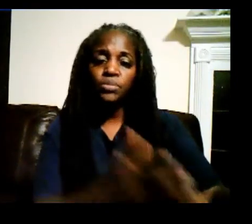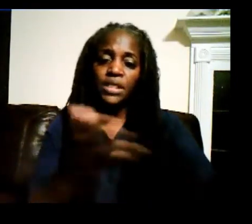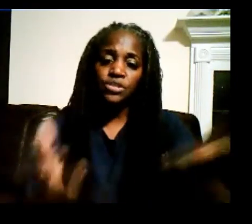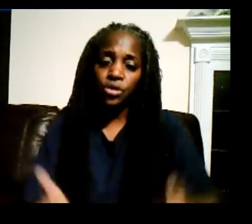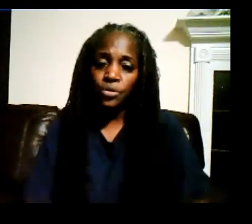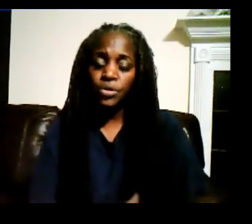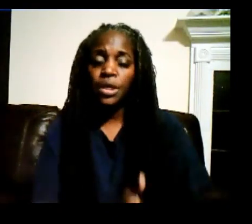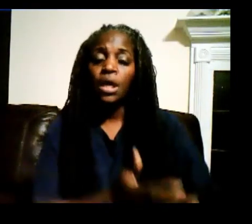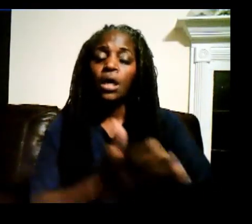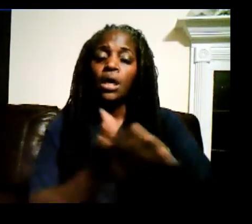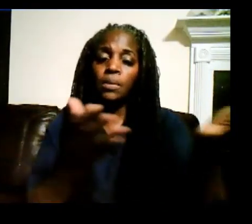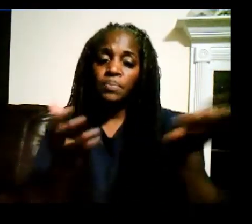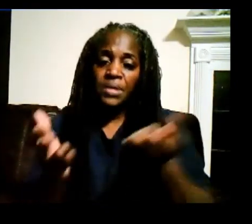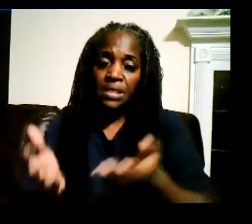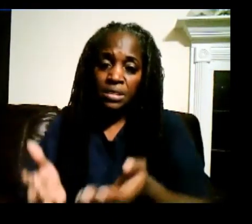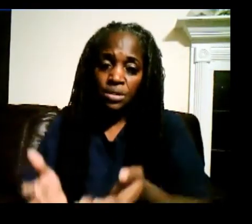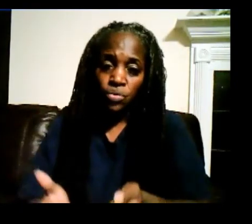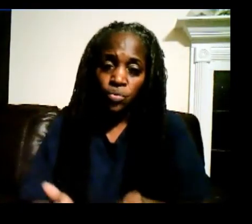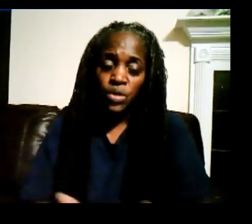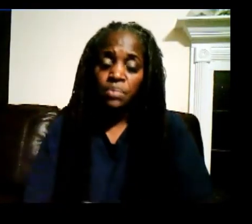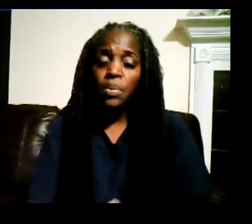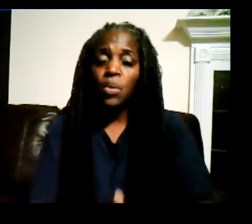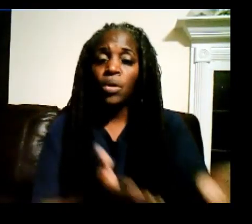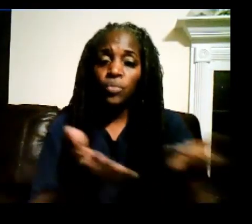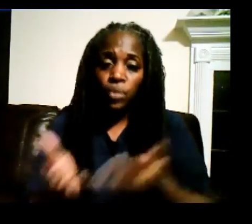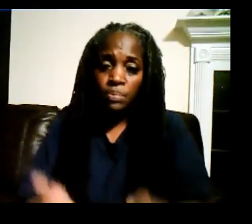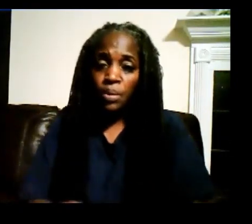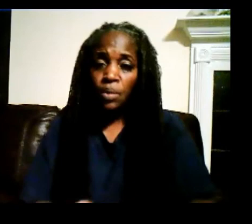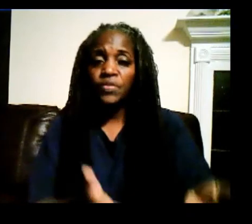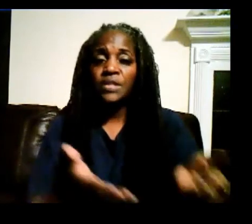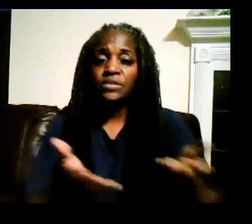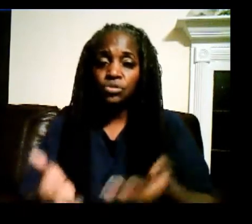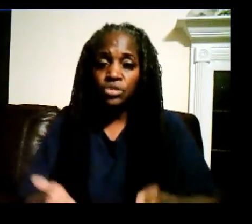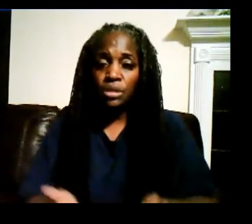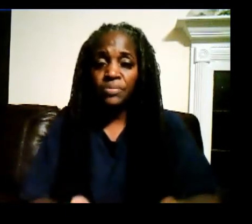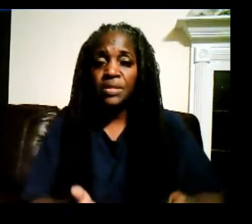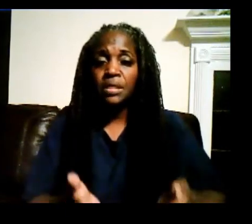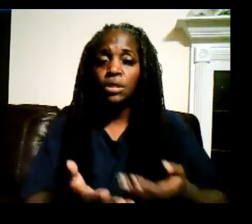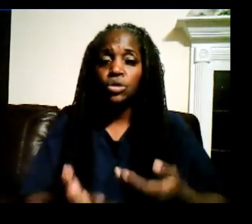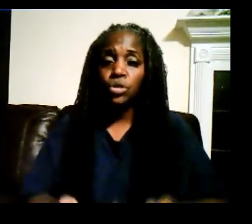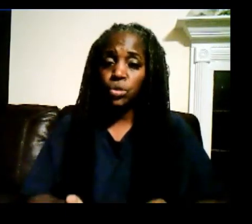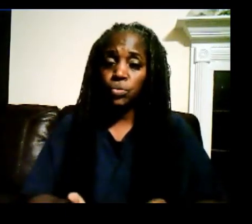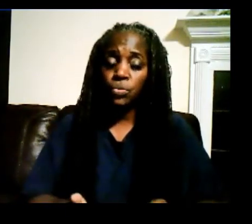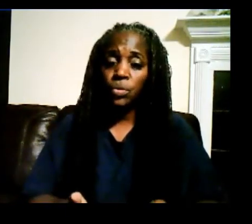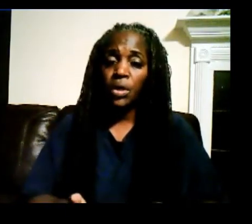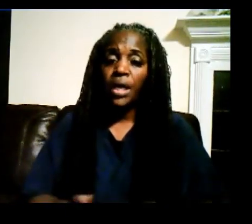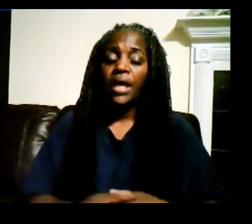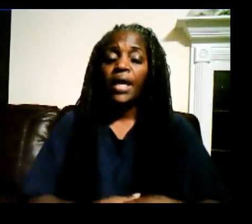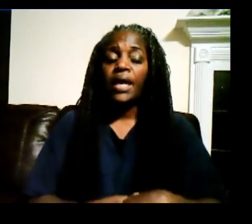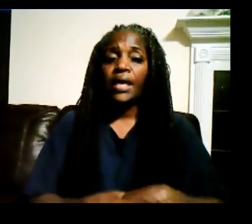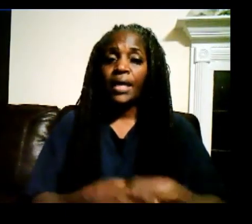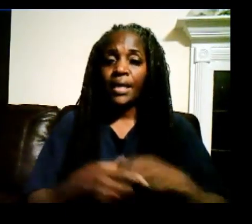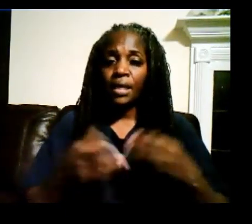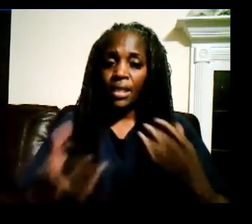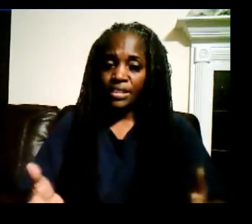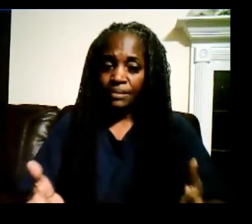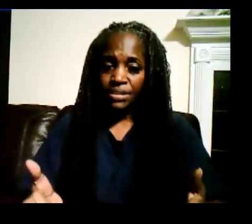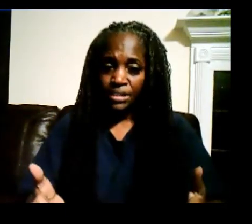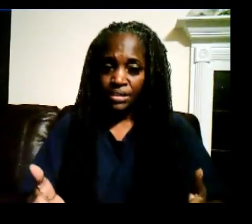me, in turn, be reborn, rebirth into something new. A lot of times it doesn't